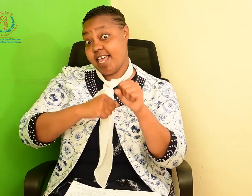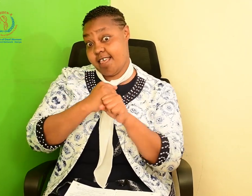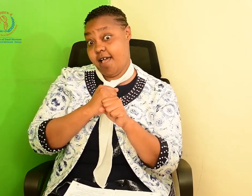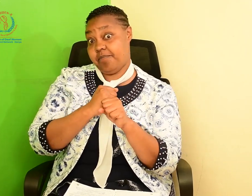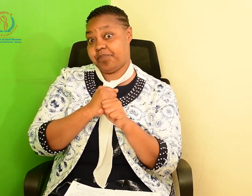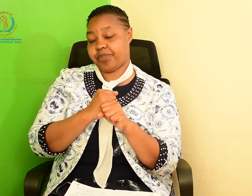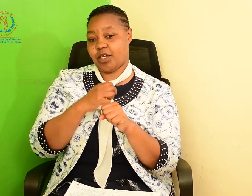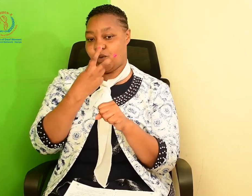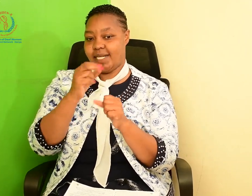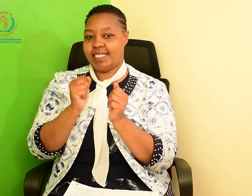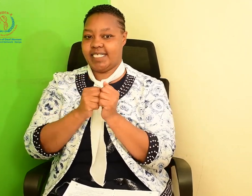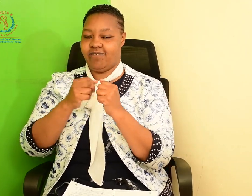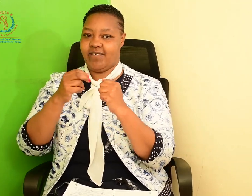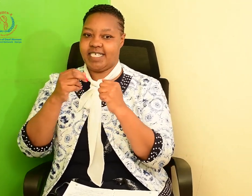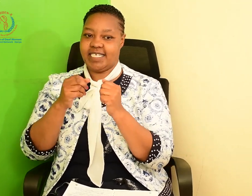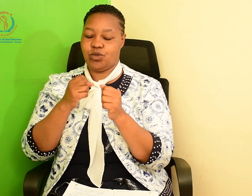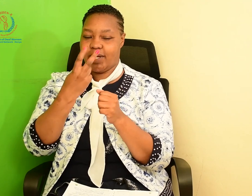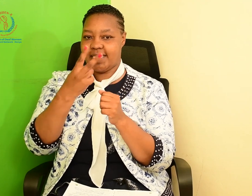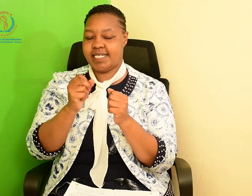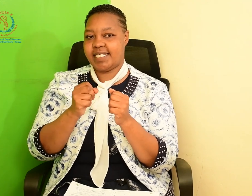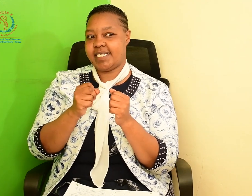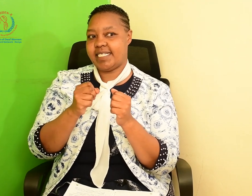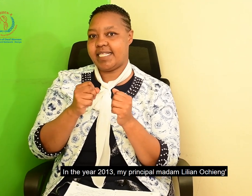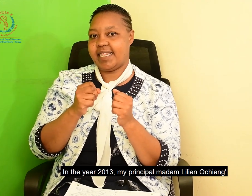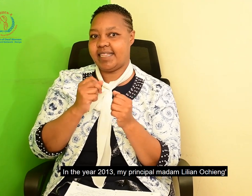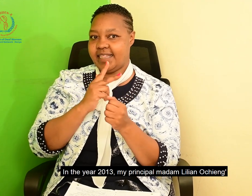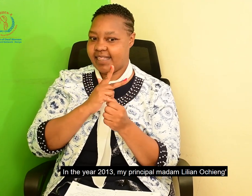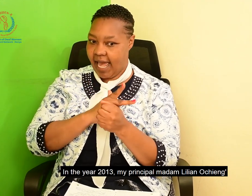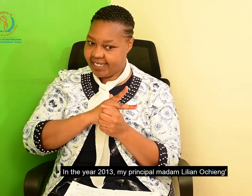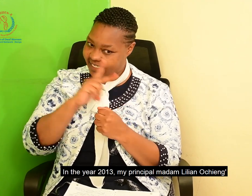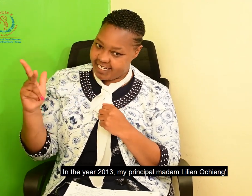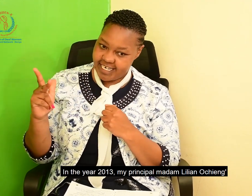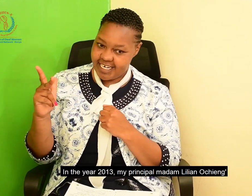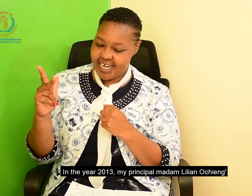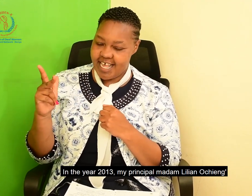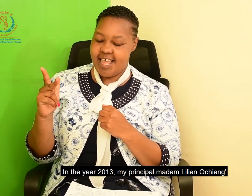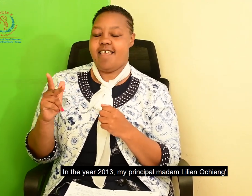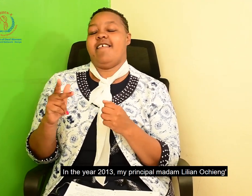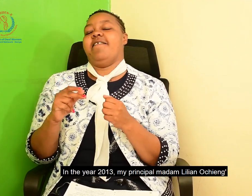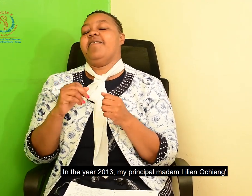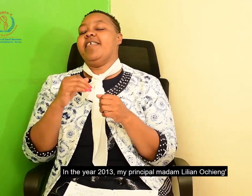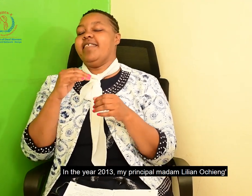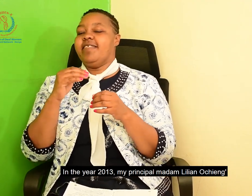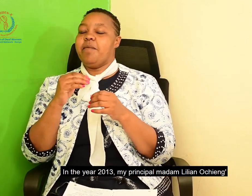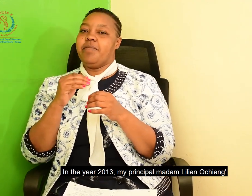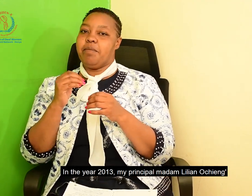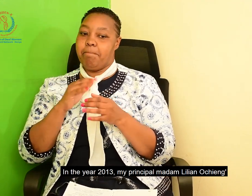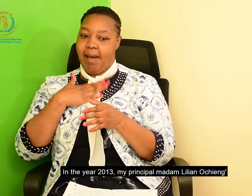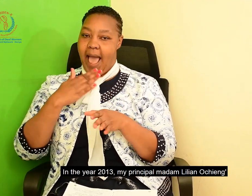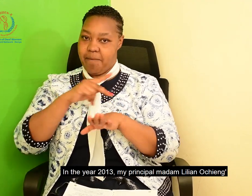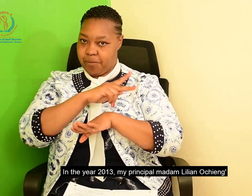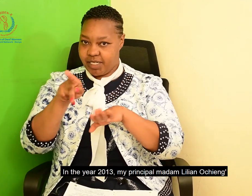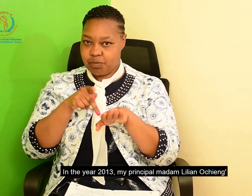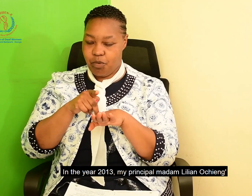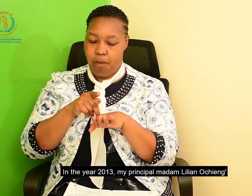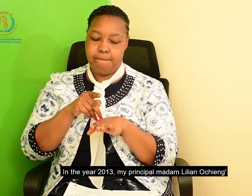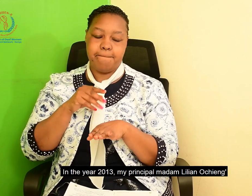to advocate for them. So, the year 2013, my